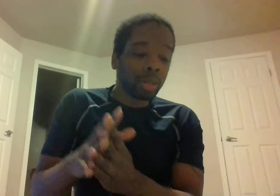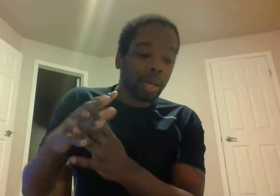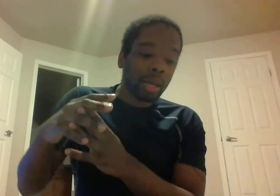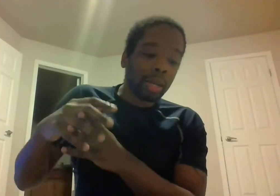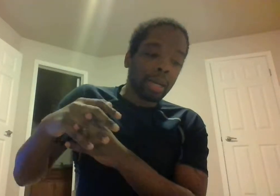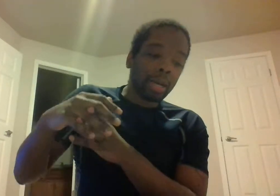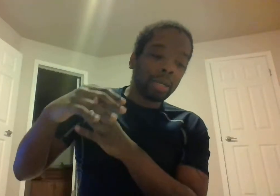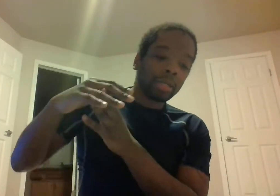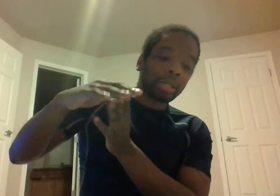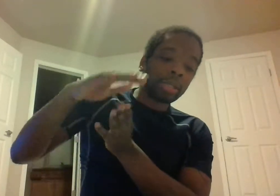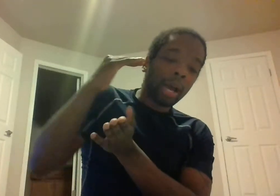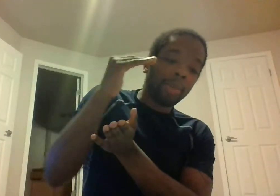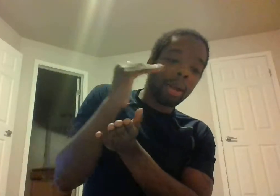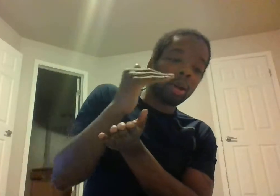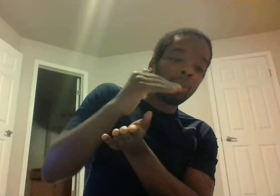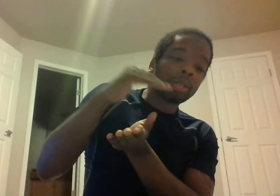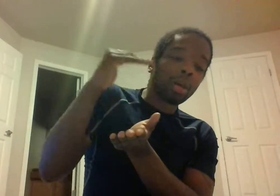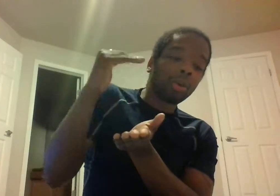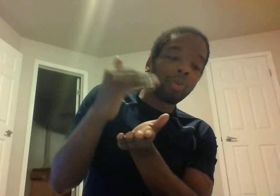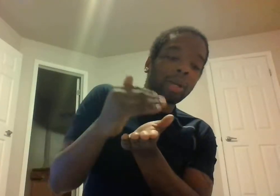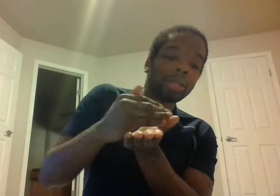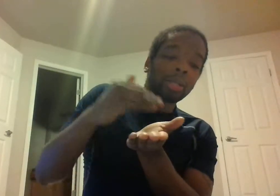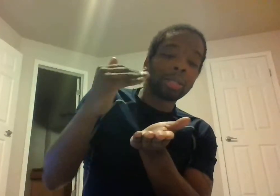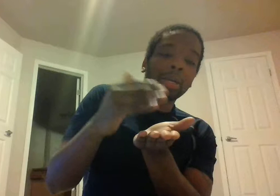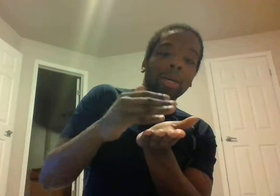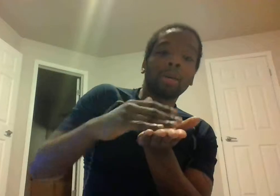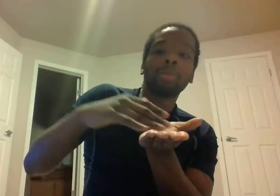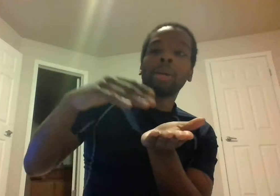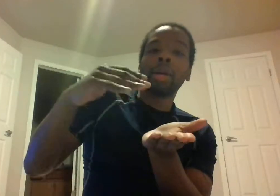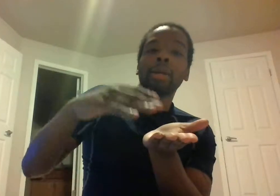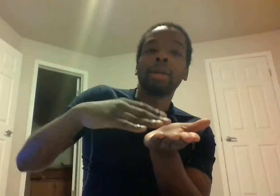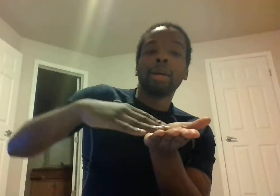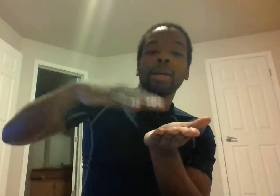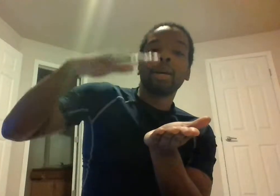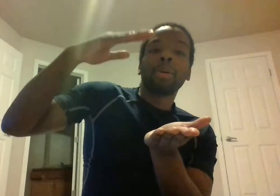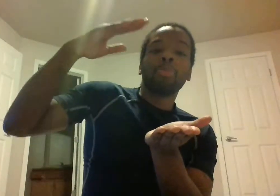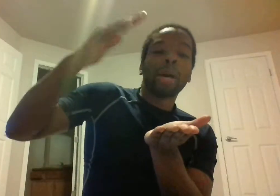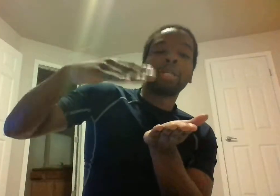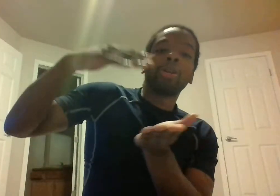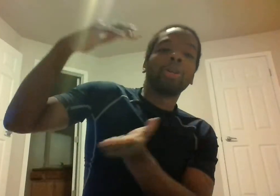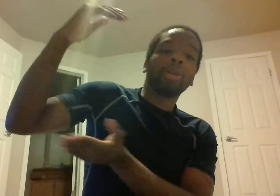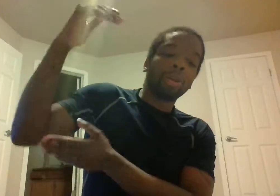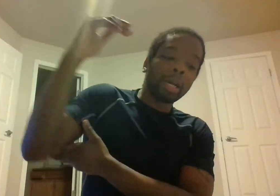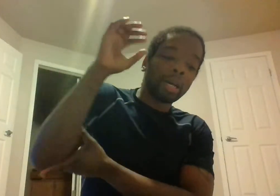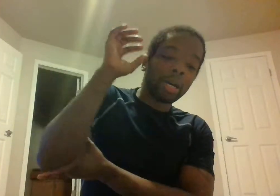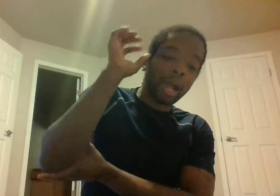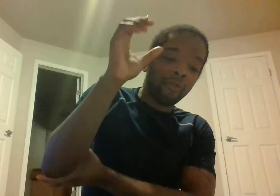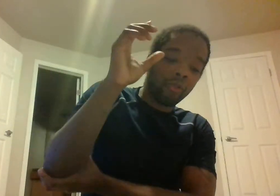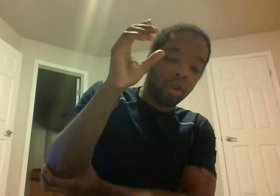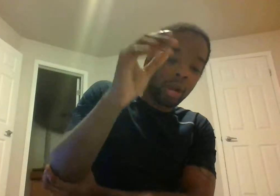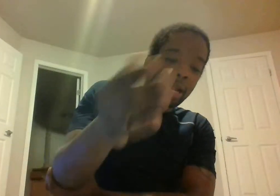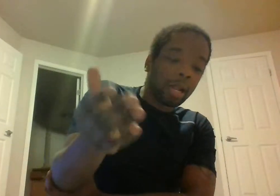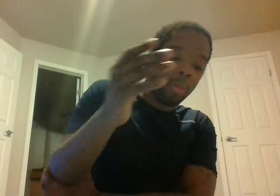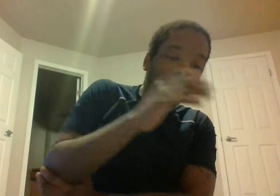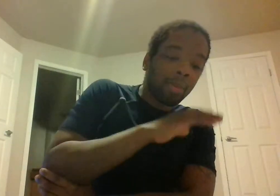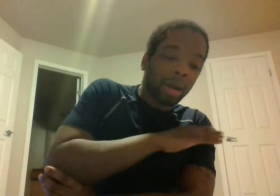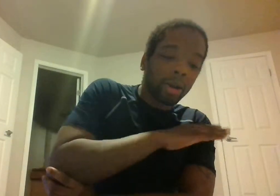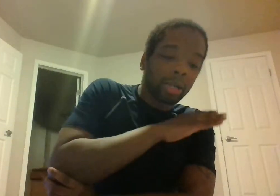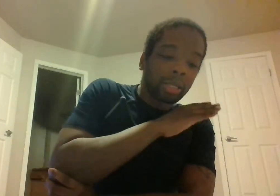there's a top layer with all the grease and the scum and bacteria and the effluent and the bottom layer is